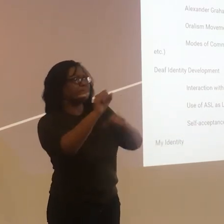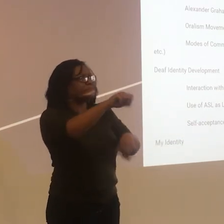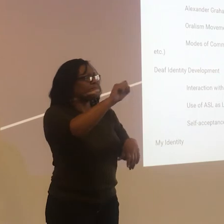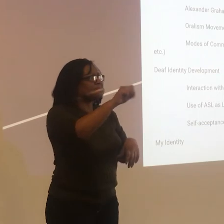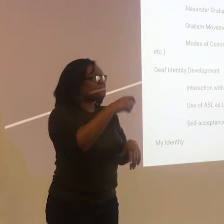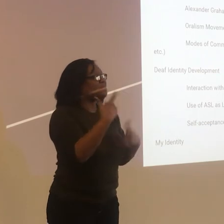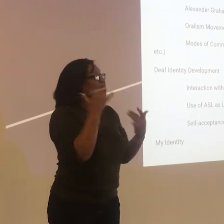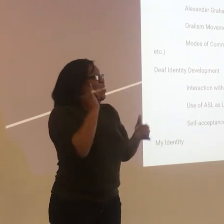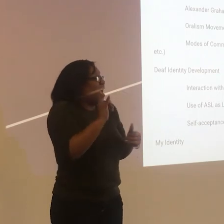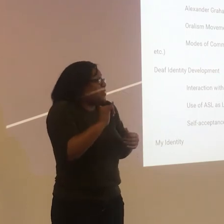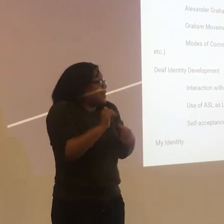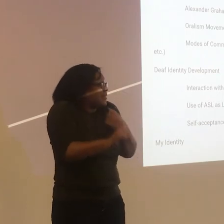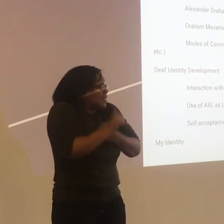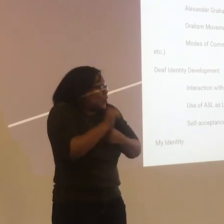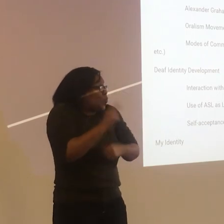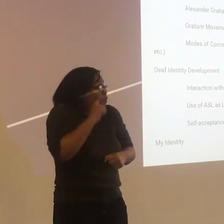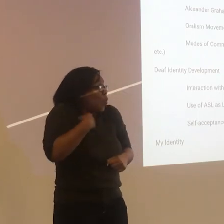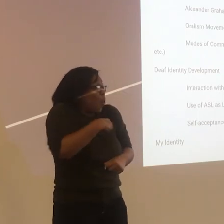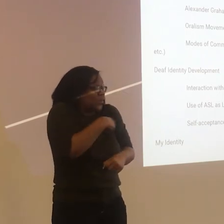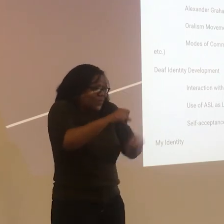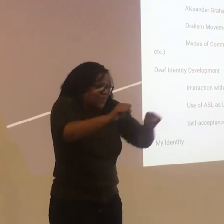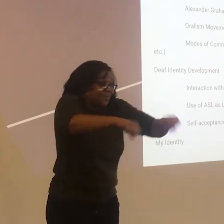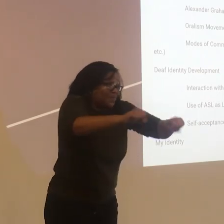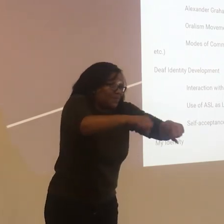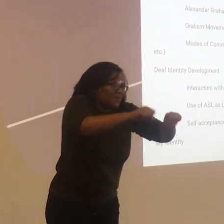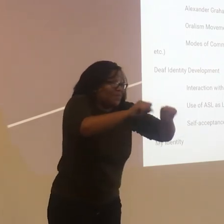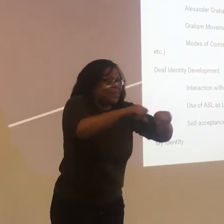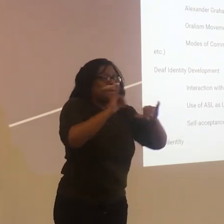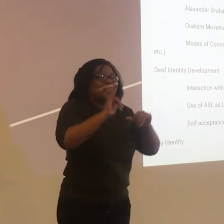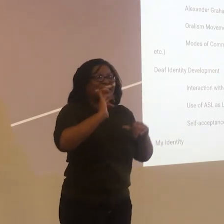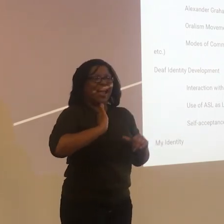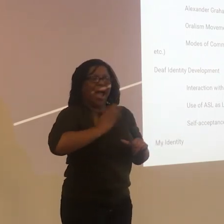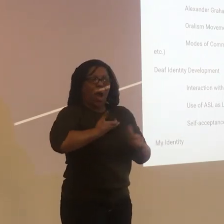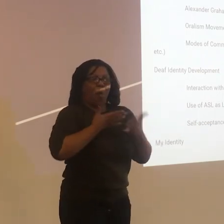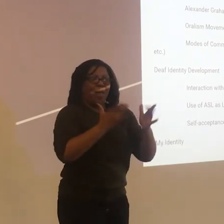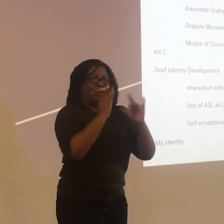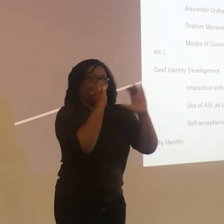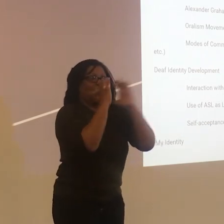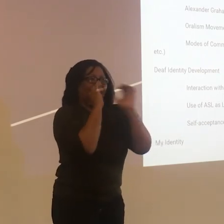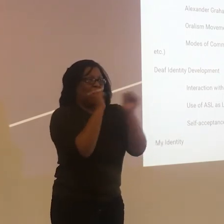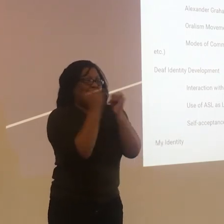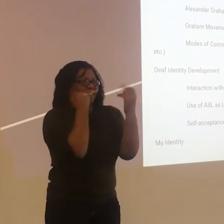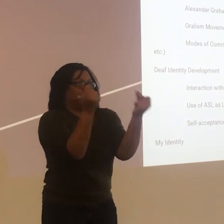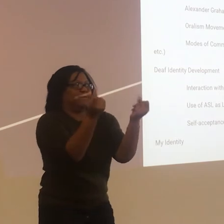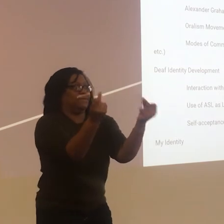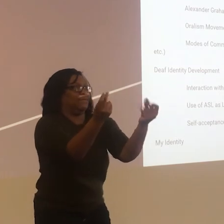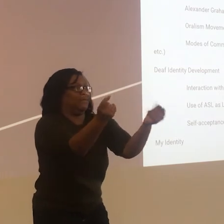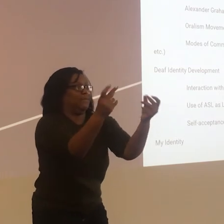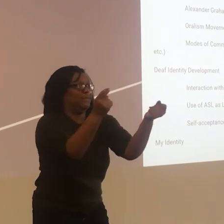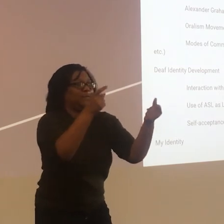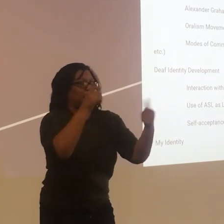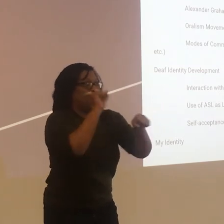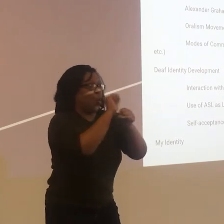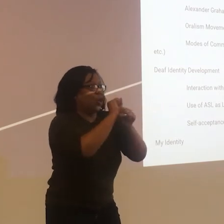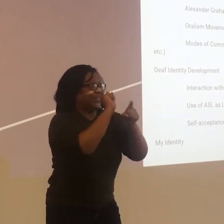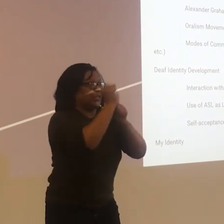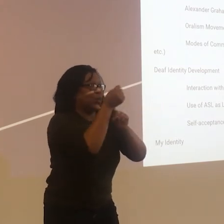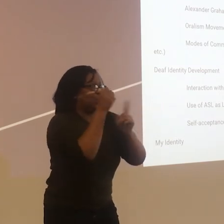Because you're missing the road. Yes, that is dangerous. But it's our way of communicating. Right?